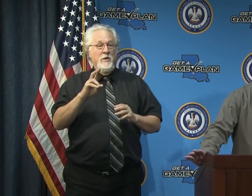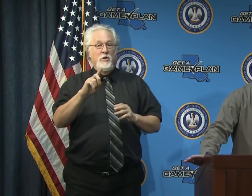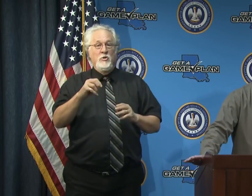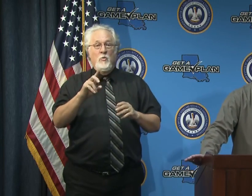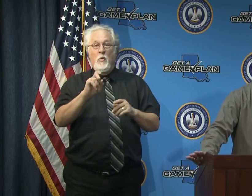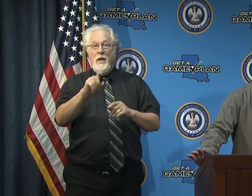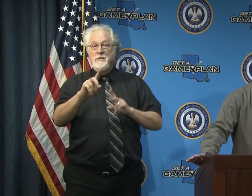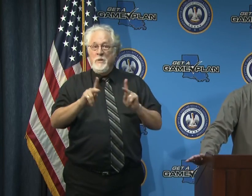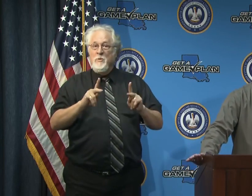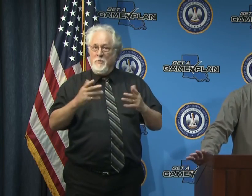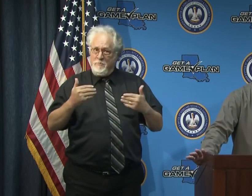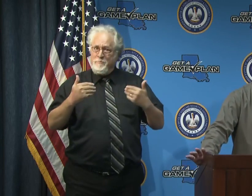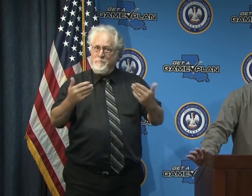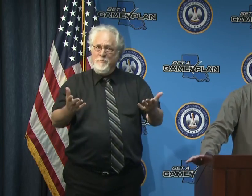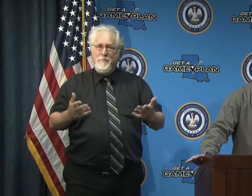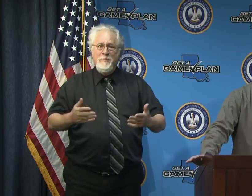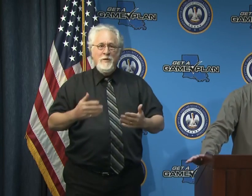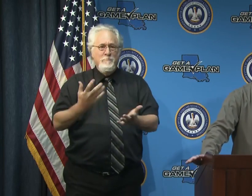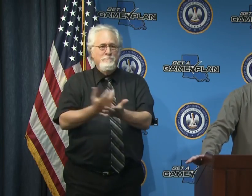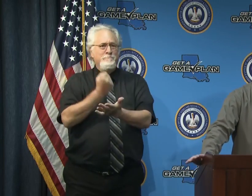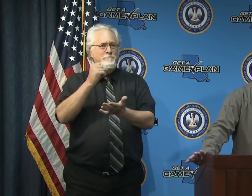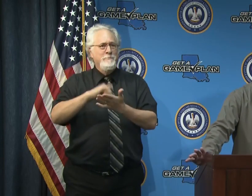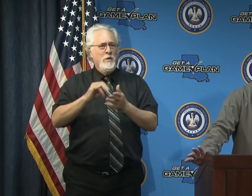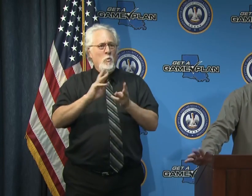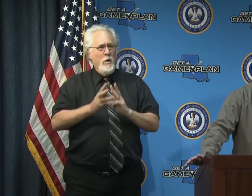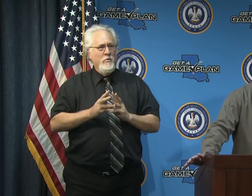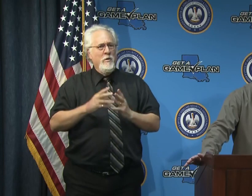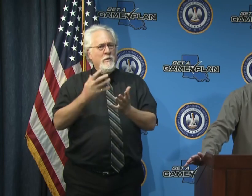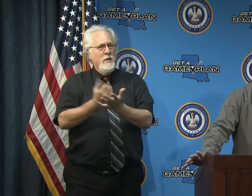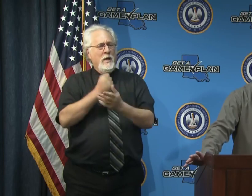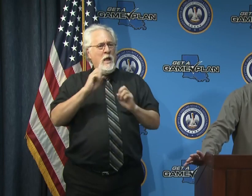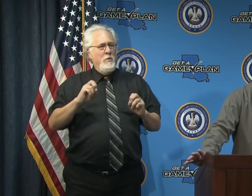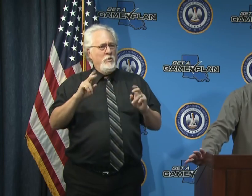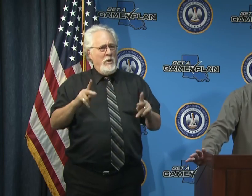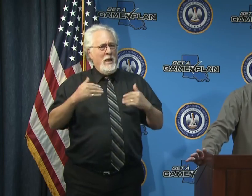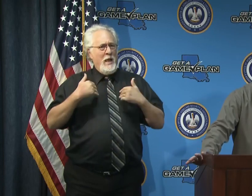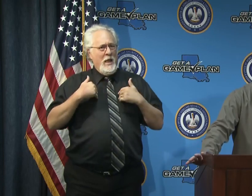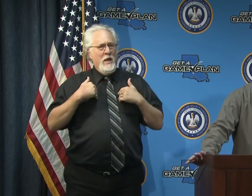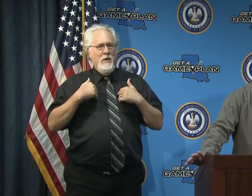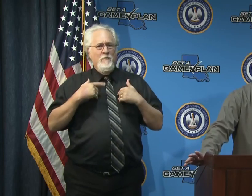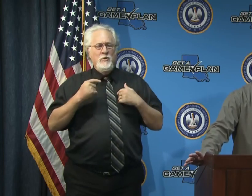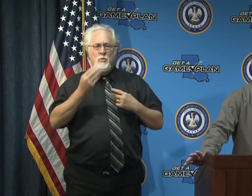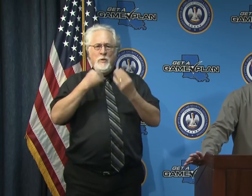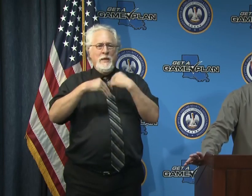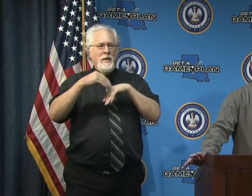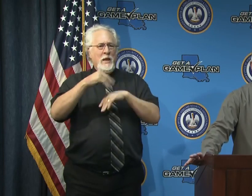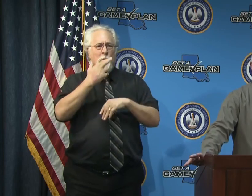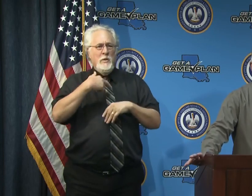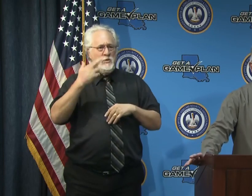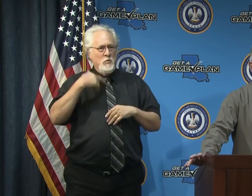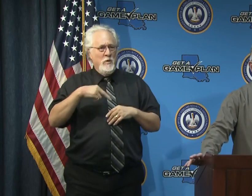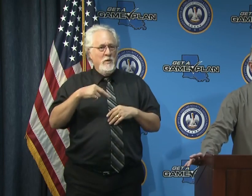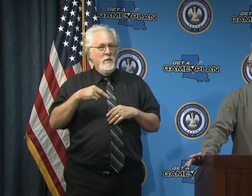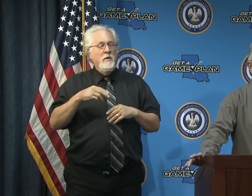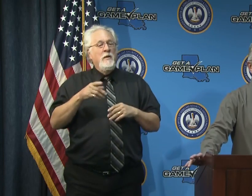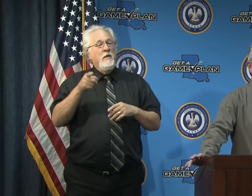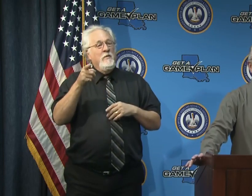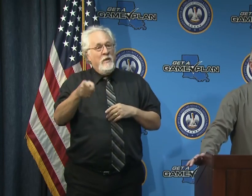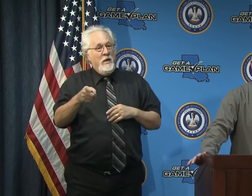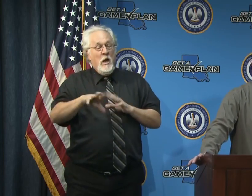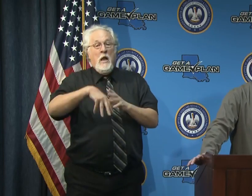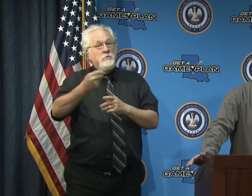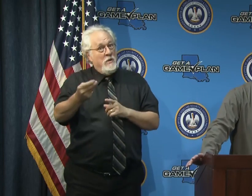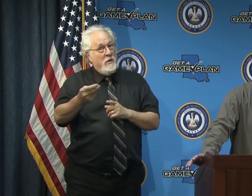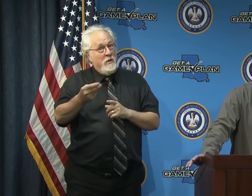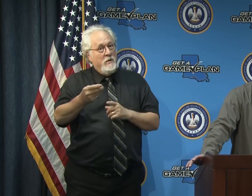ask people to go out and take advantage of this weather and take advantage of the opportunity you have to to eat at a restaurant uh on premises outdoors